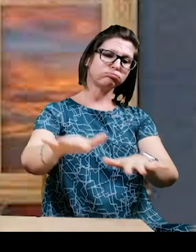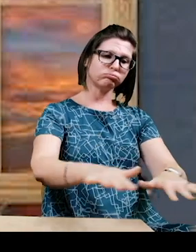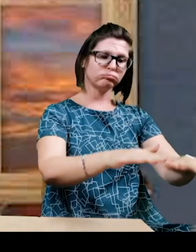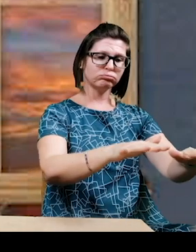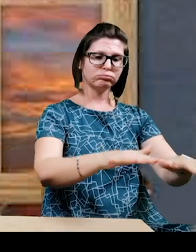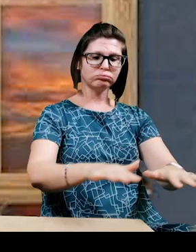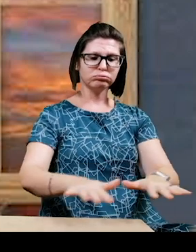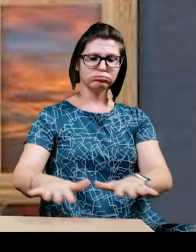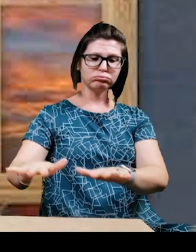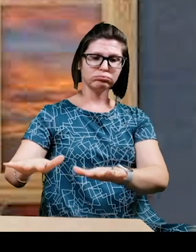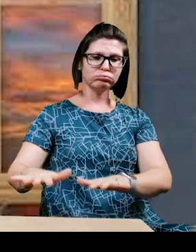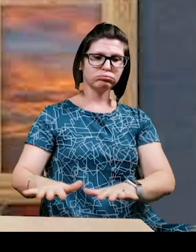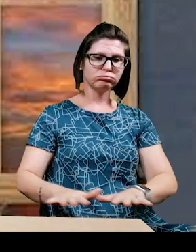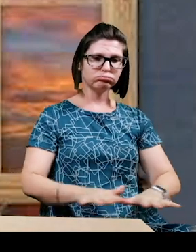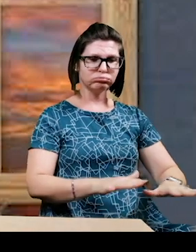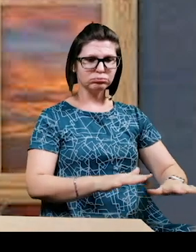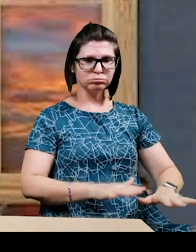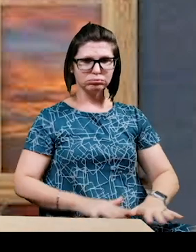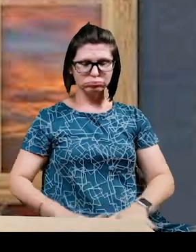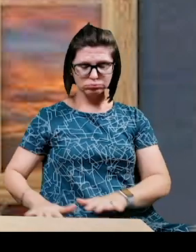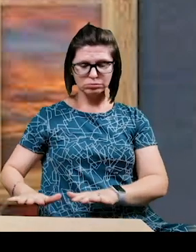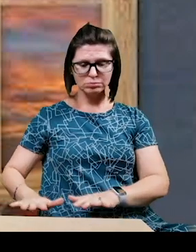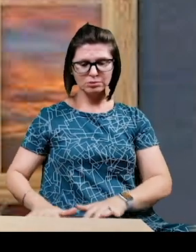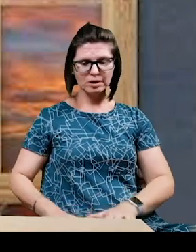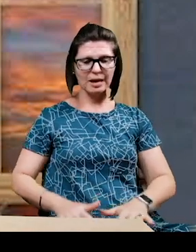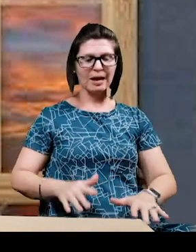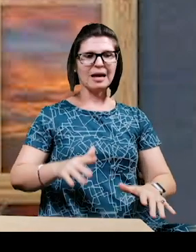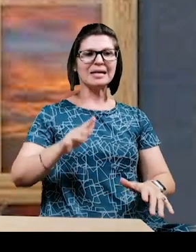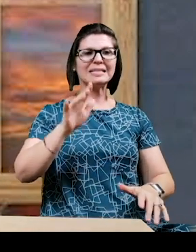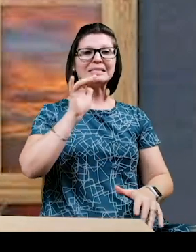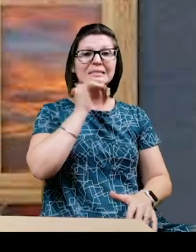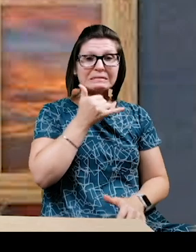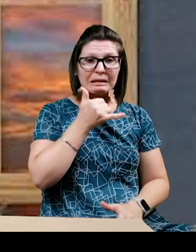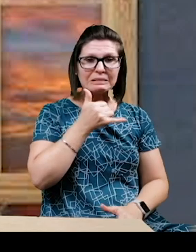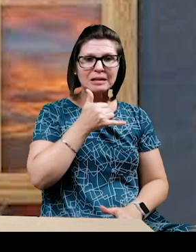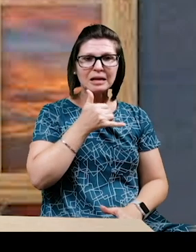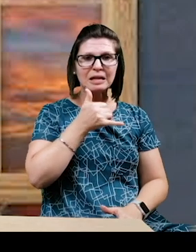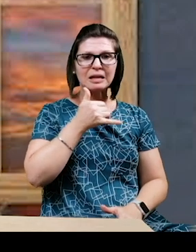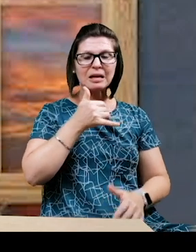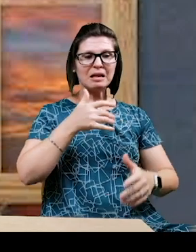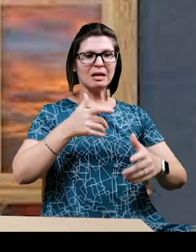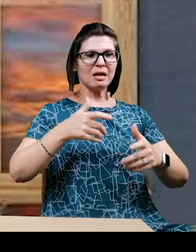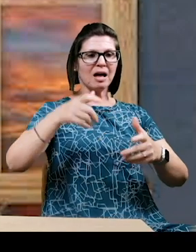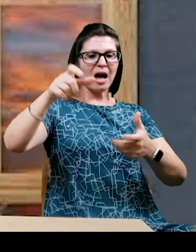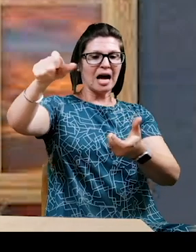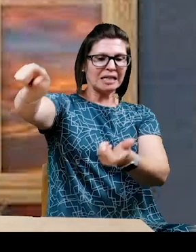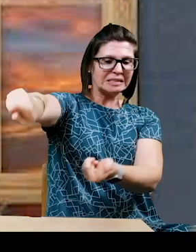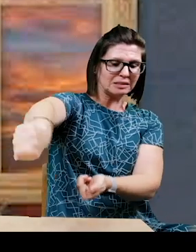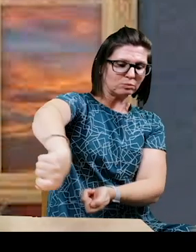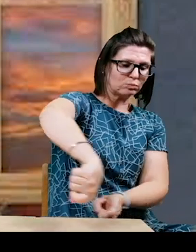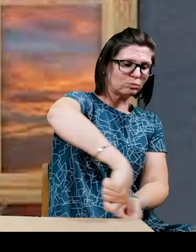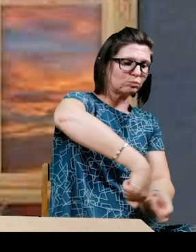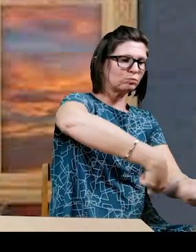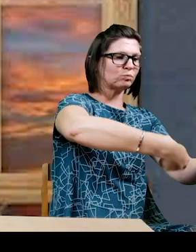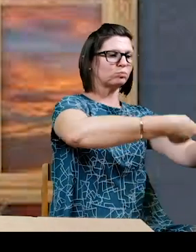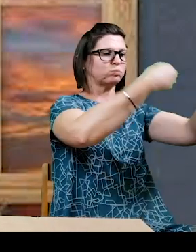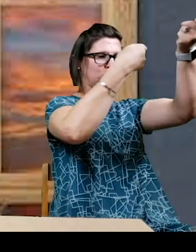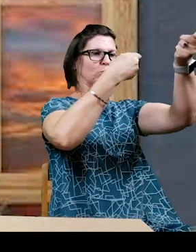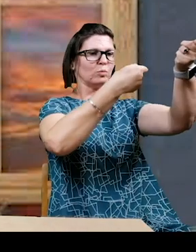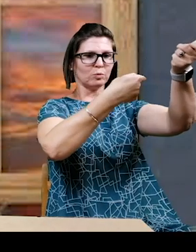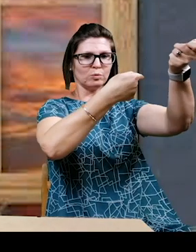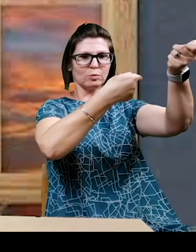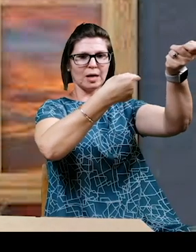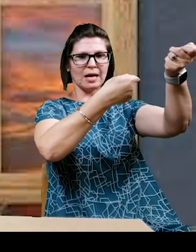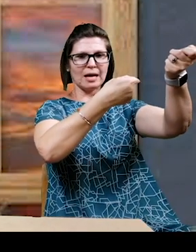down, down. And then, suddenly, the great wide net of a fisherman reached out and grabbed the rabbit.